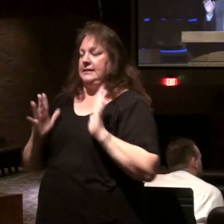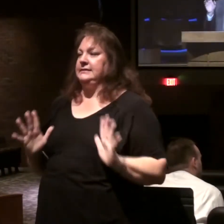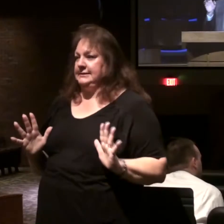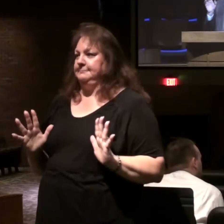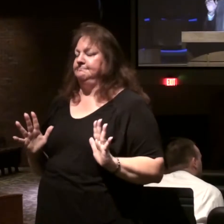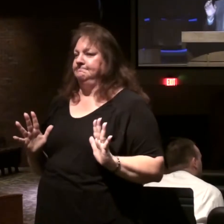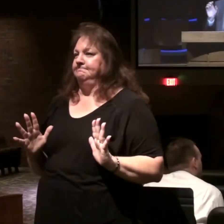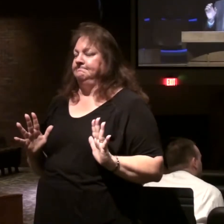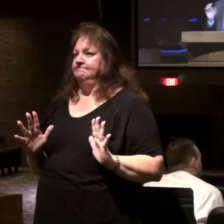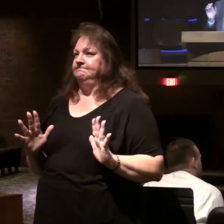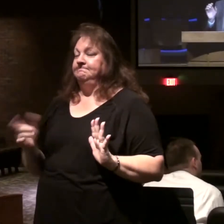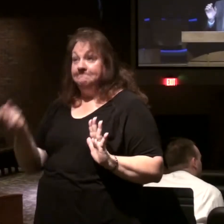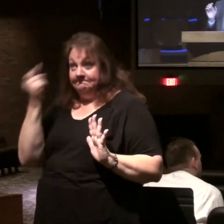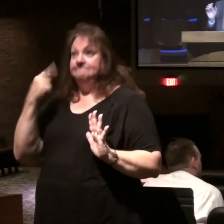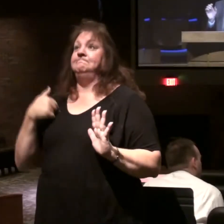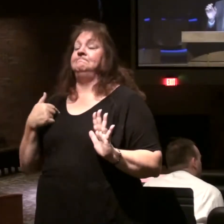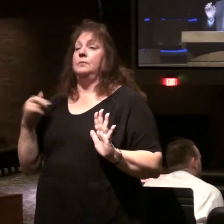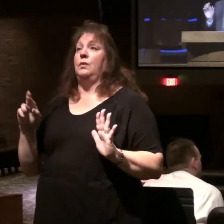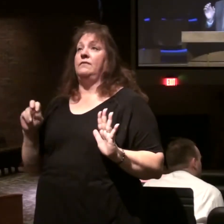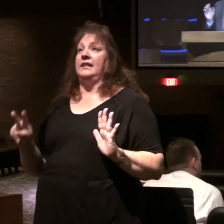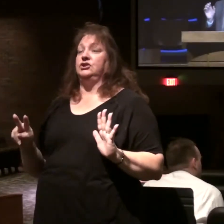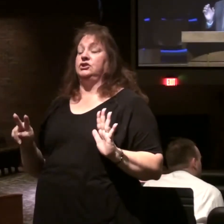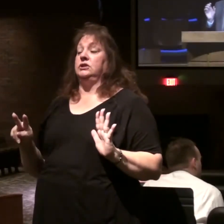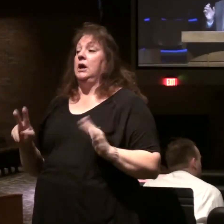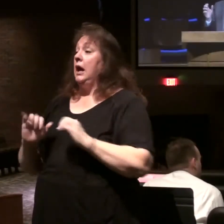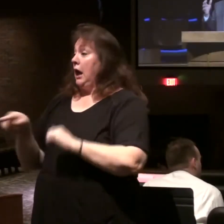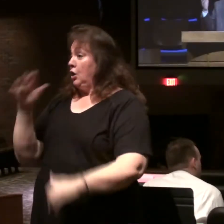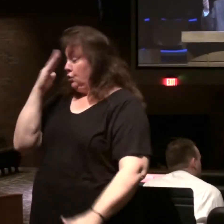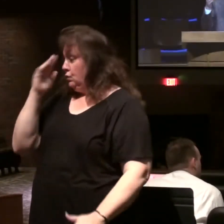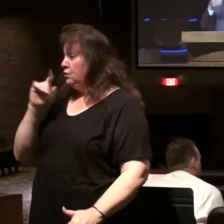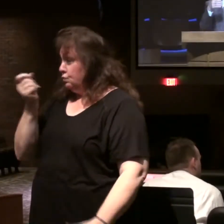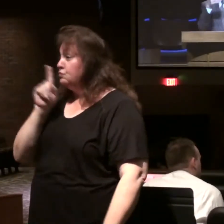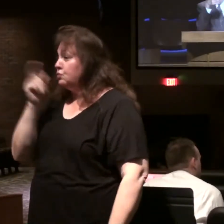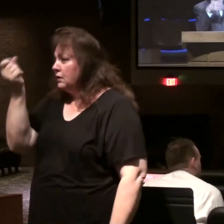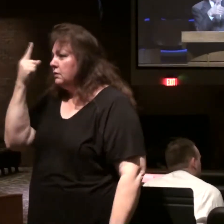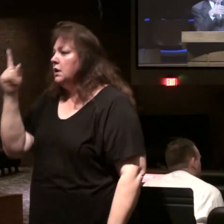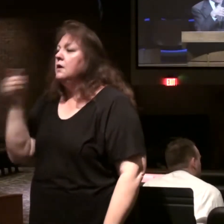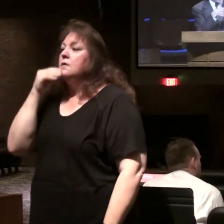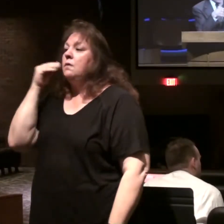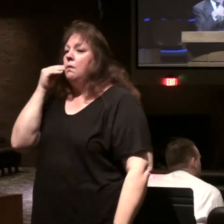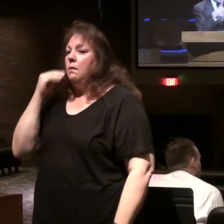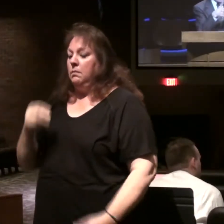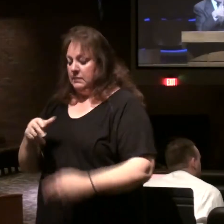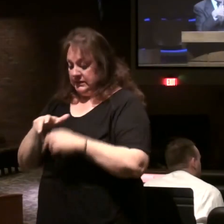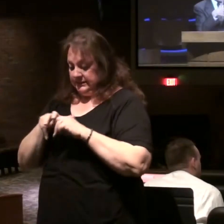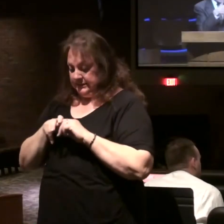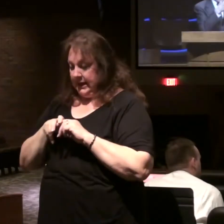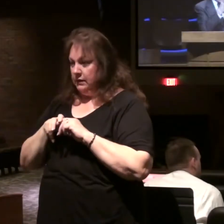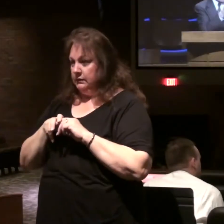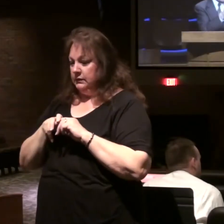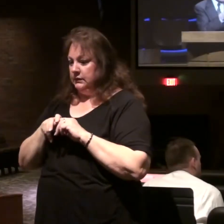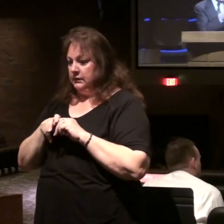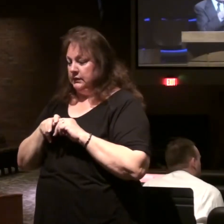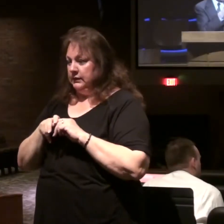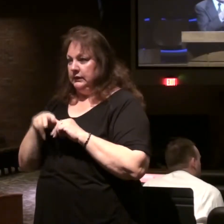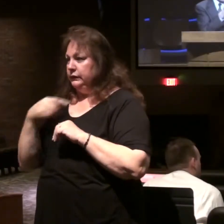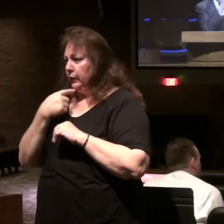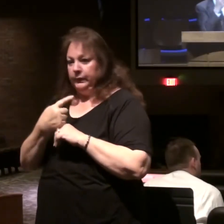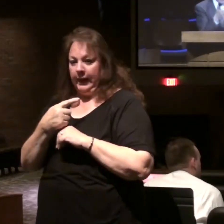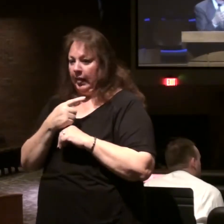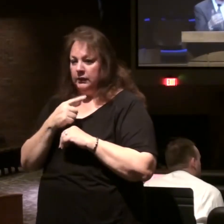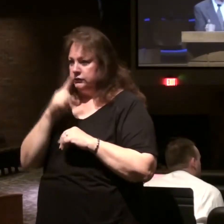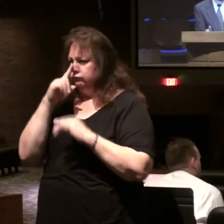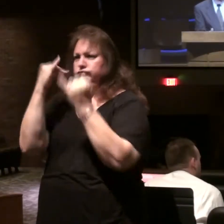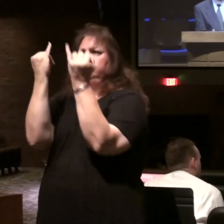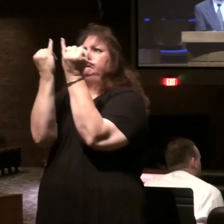think you're getting a grasp of revelation one of the ways to do it is when you go home sit down you don't have to tell it to your husband or